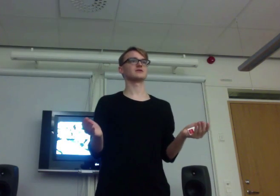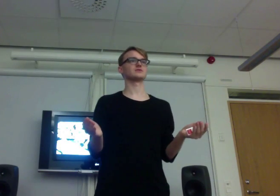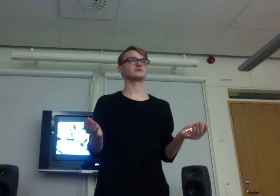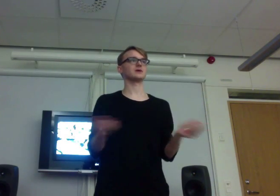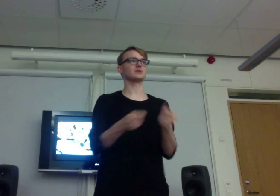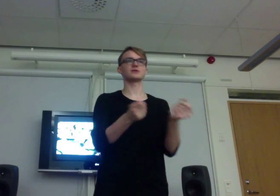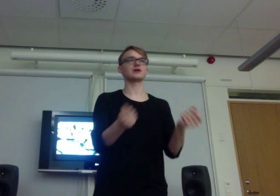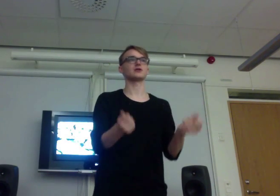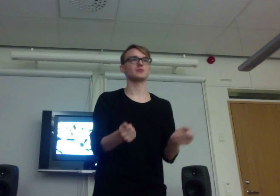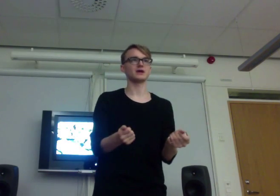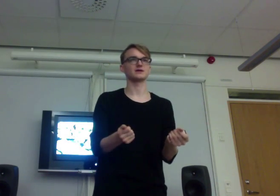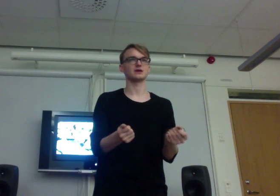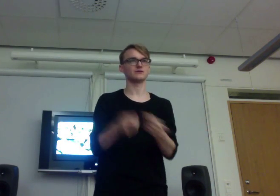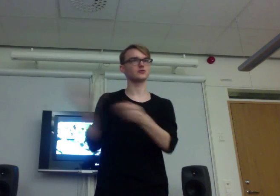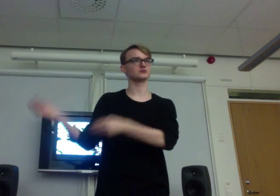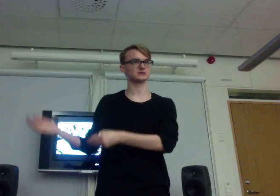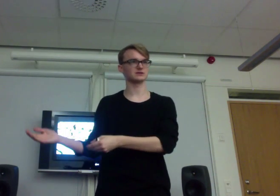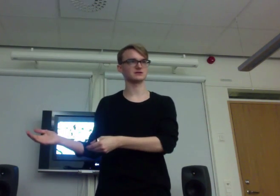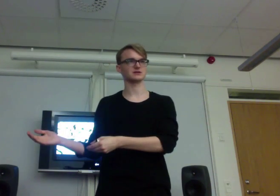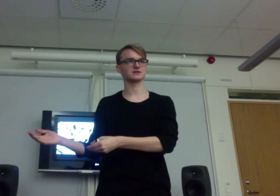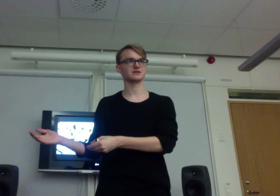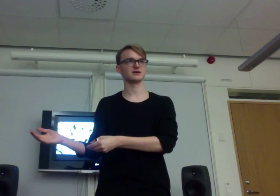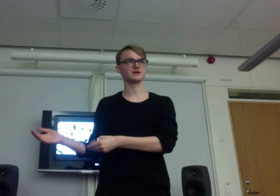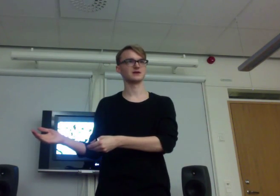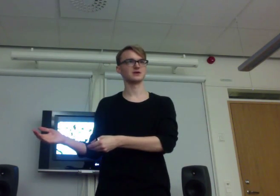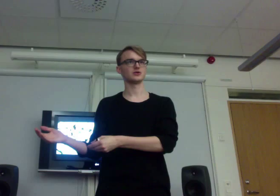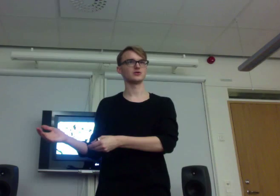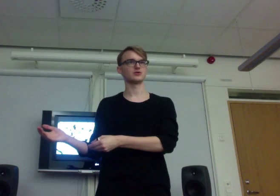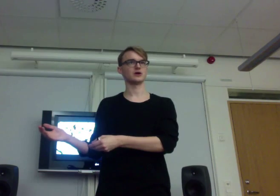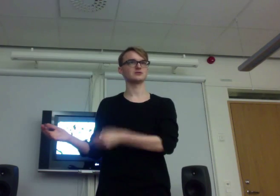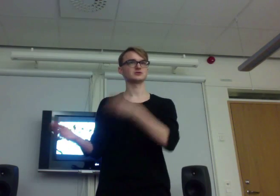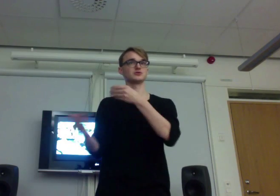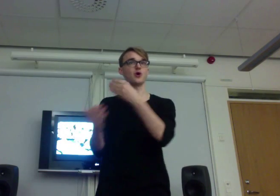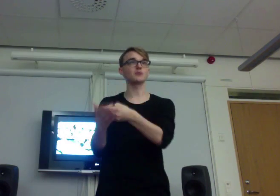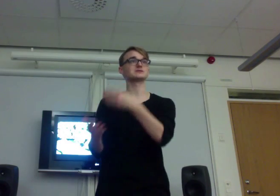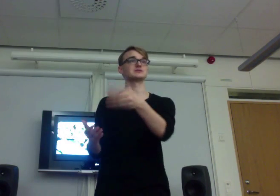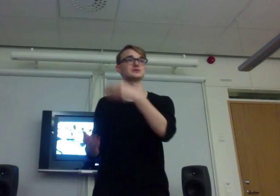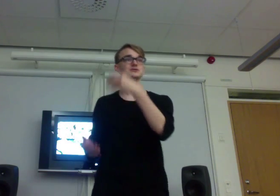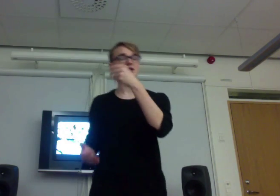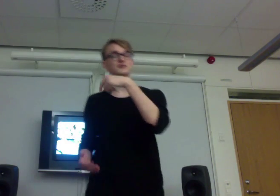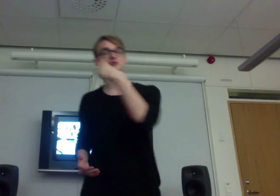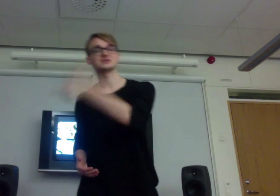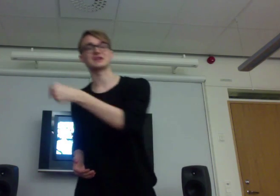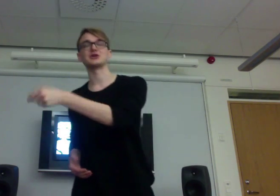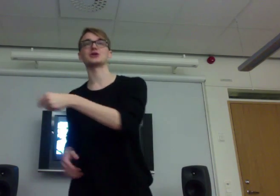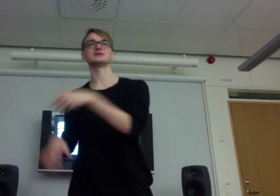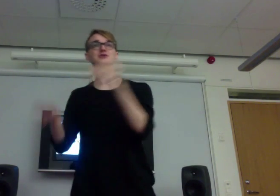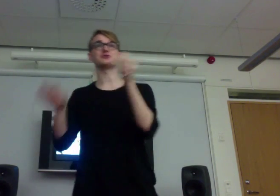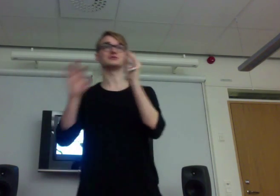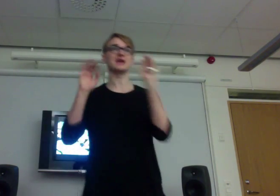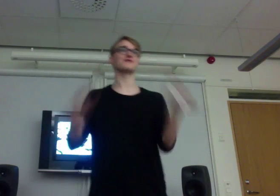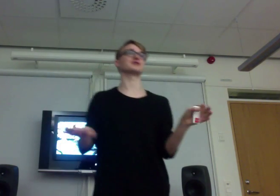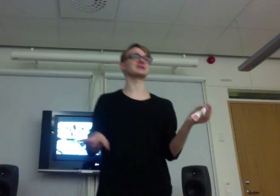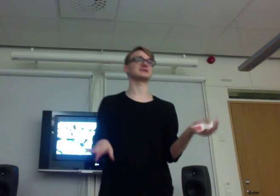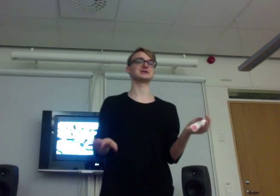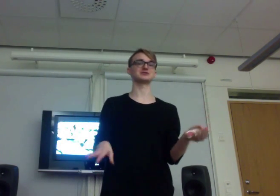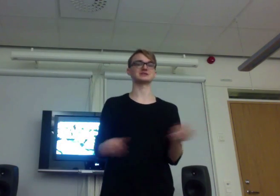Then people cannot play, if you're using the internet. So you always need to, if you're using technology, you definitely need to test.